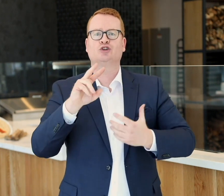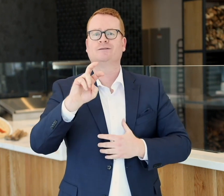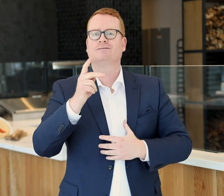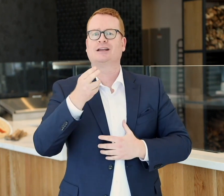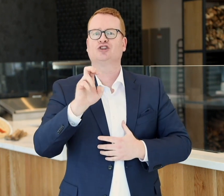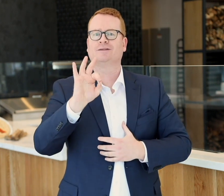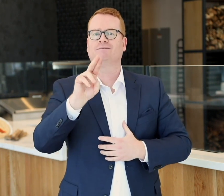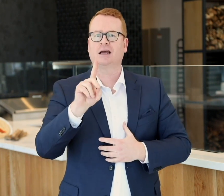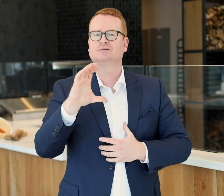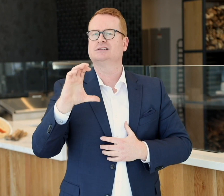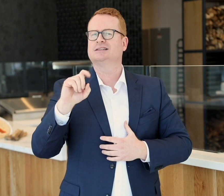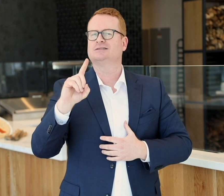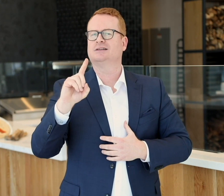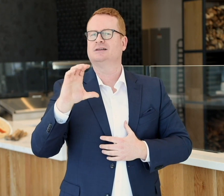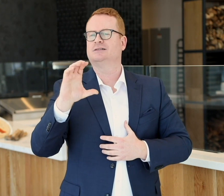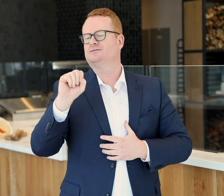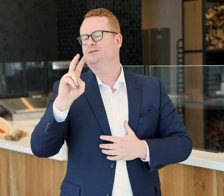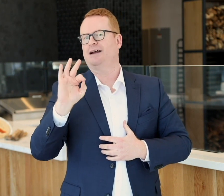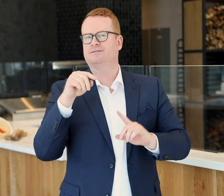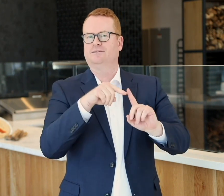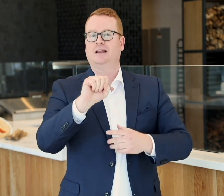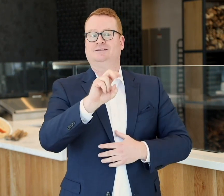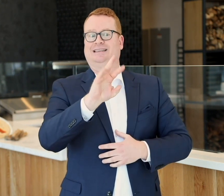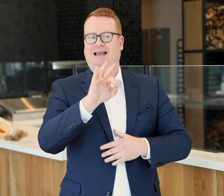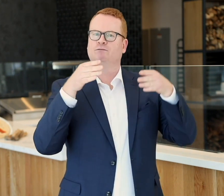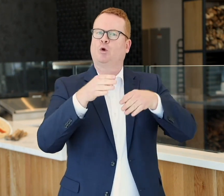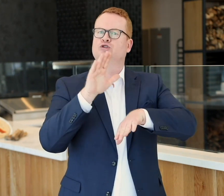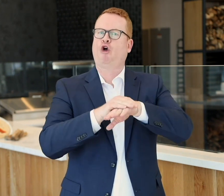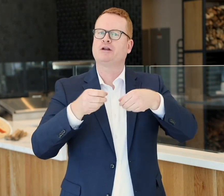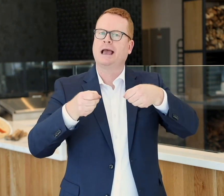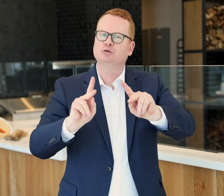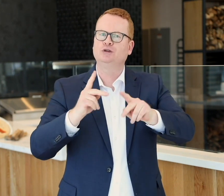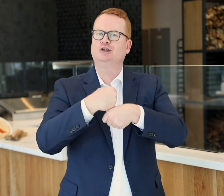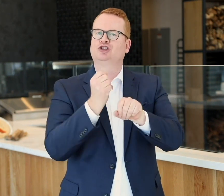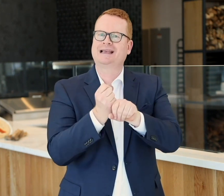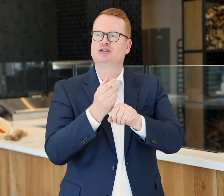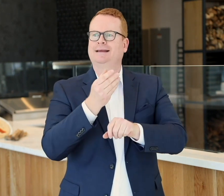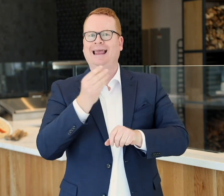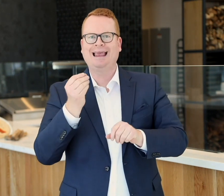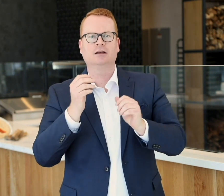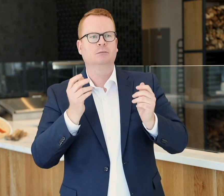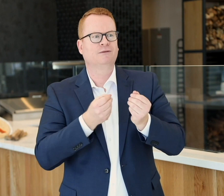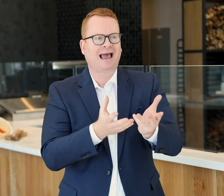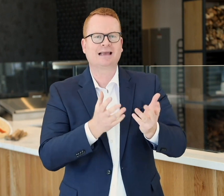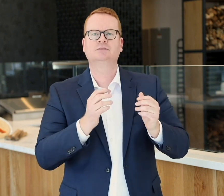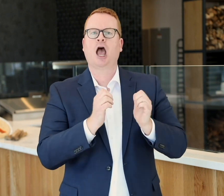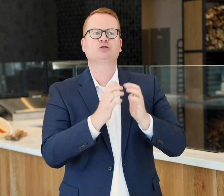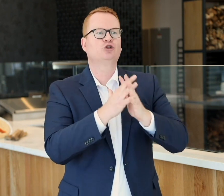Social Venture Fund . The SVF focuses on opportunity creation and providing